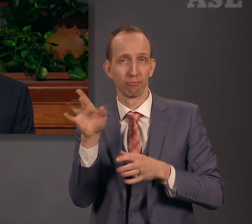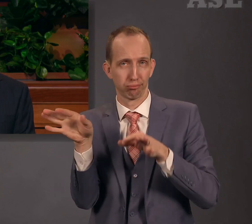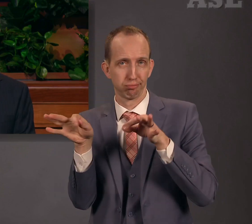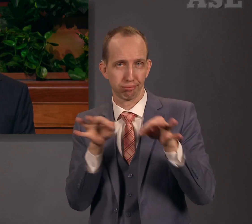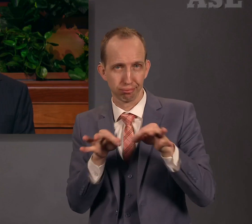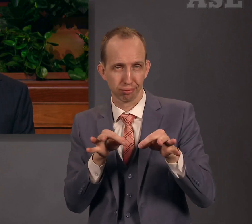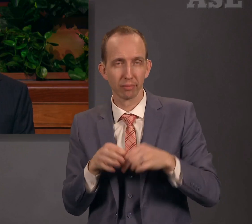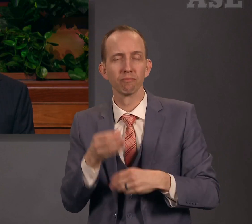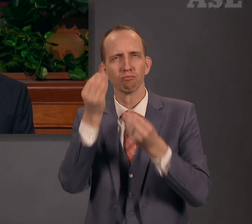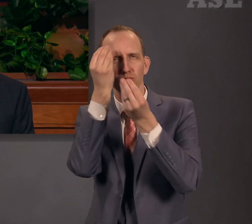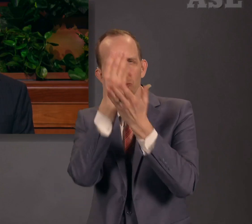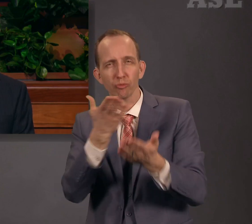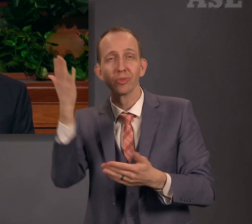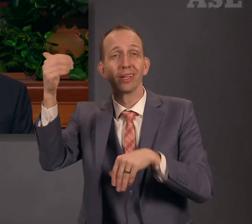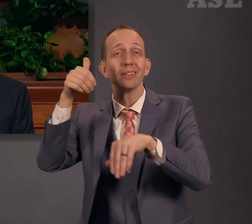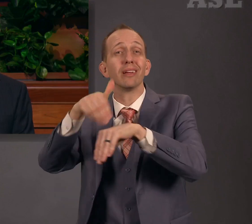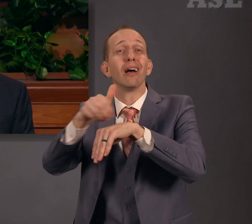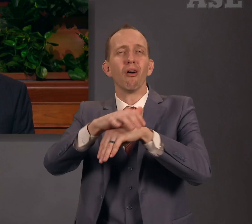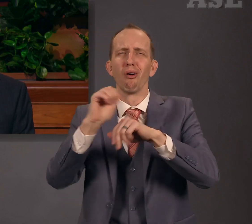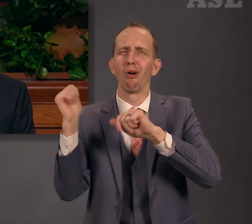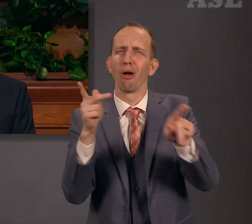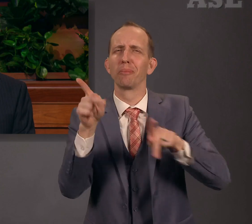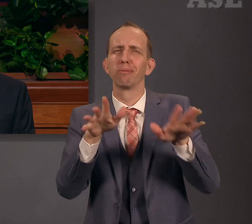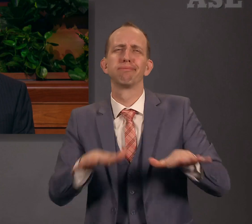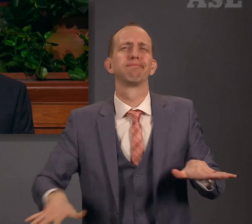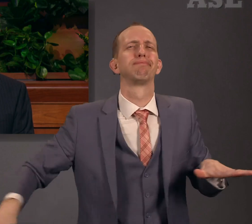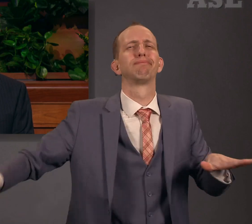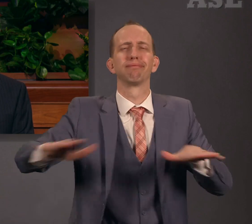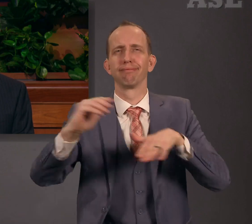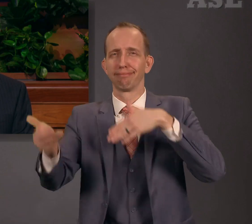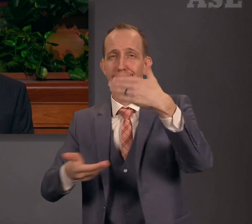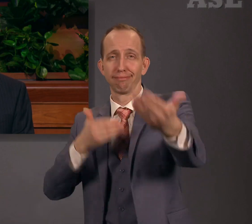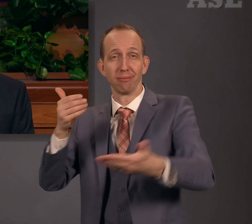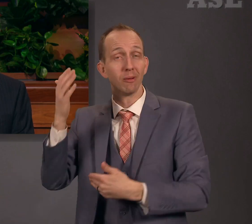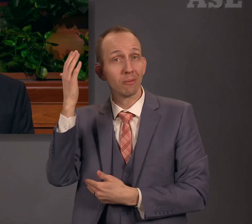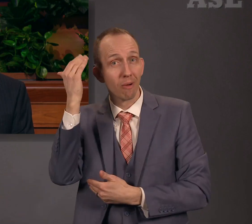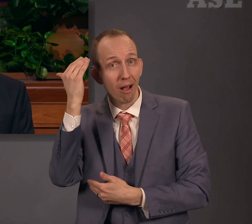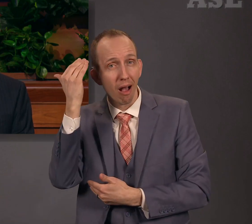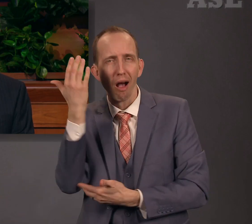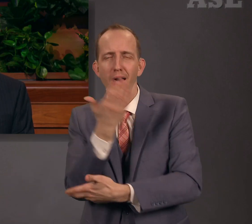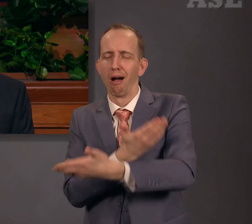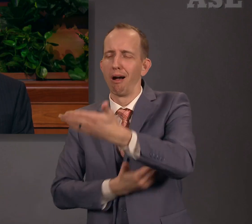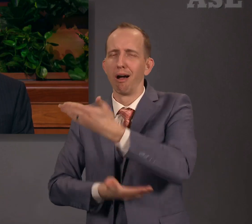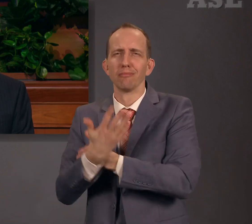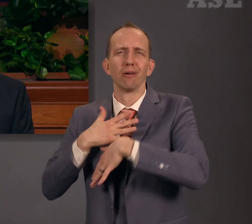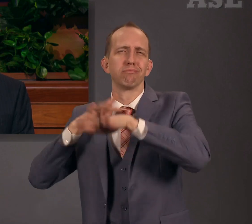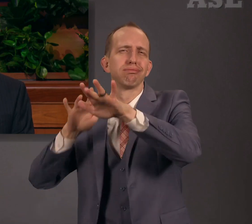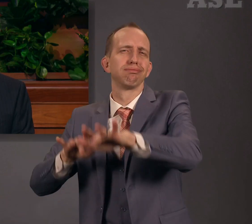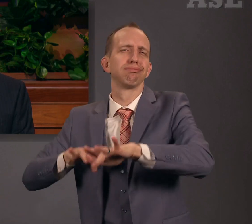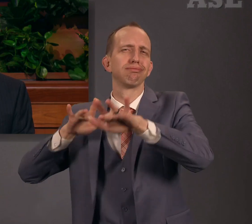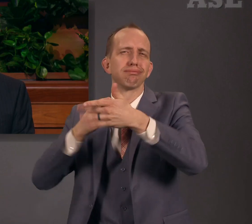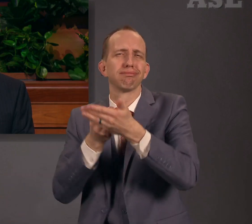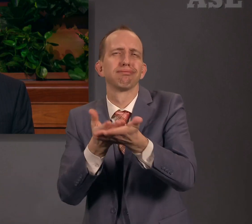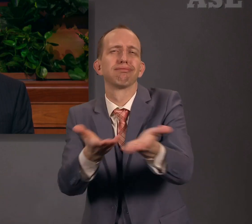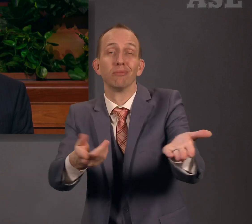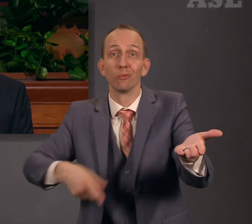invitation to all men. For the arms of mercy are extended towards them. And He saith,